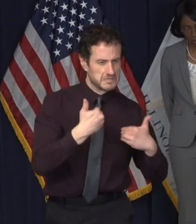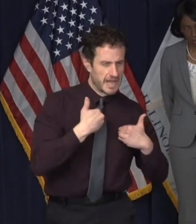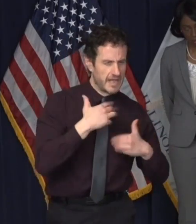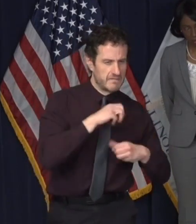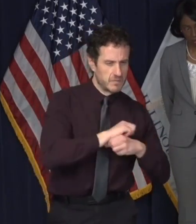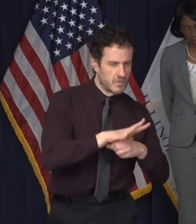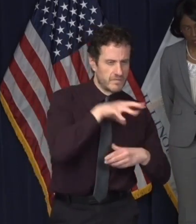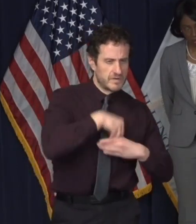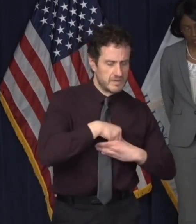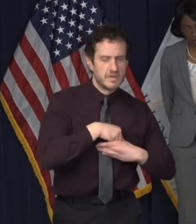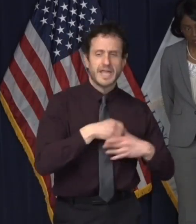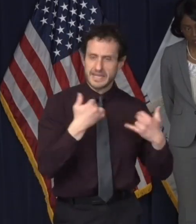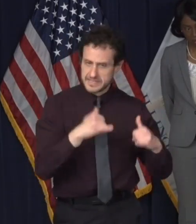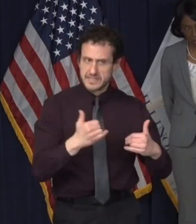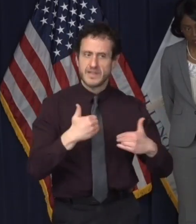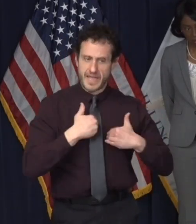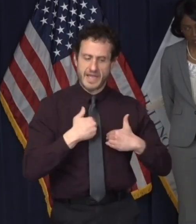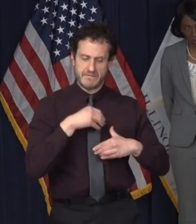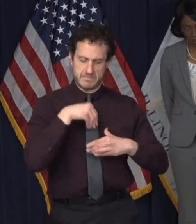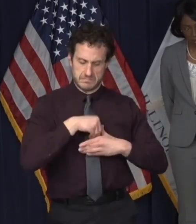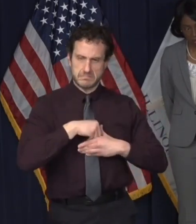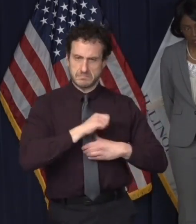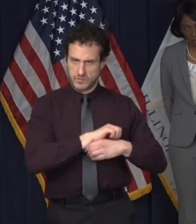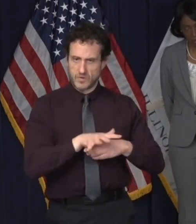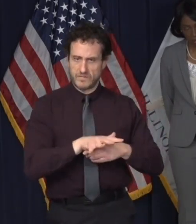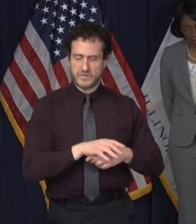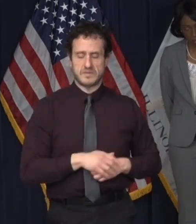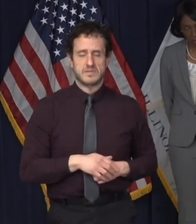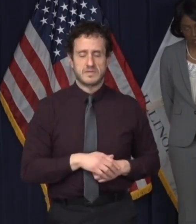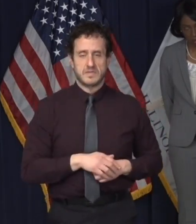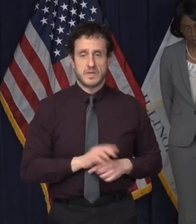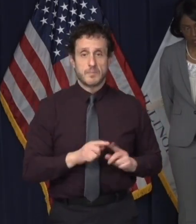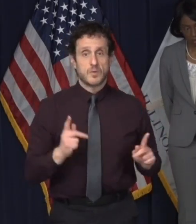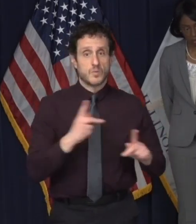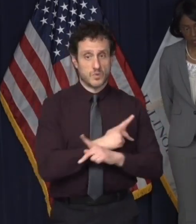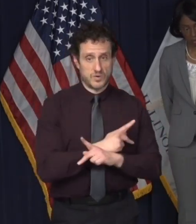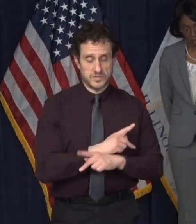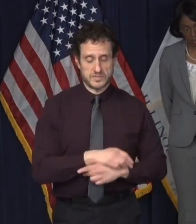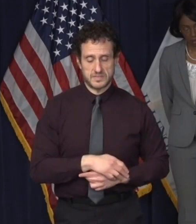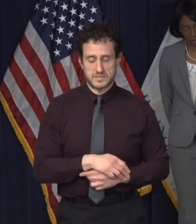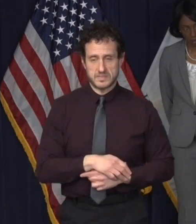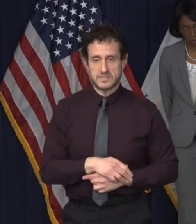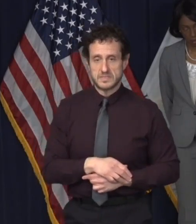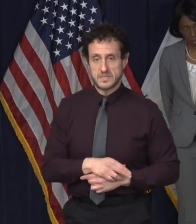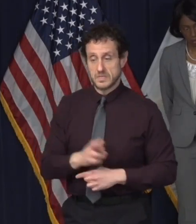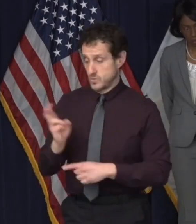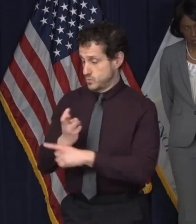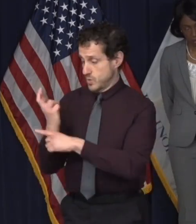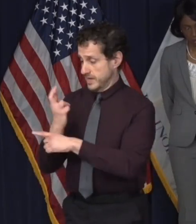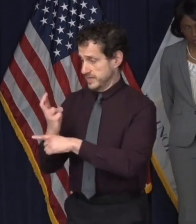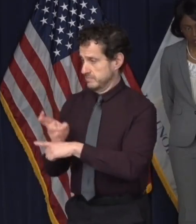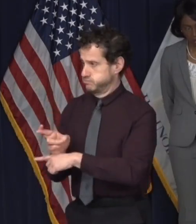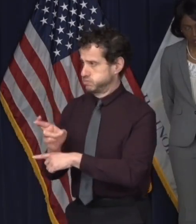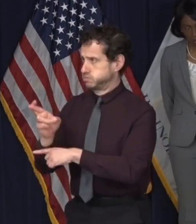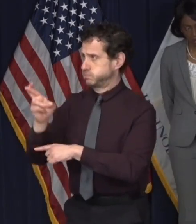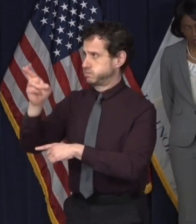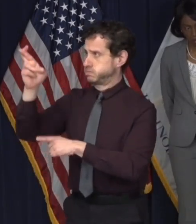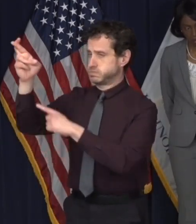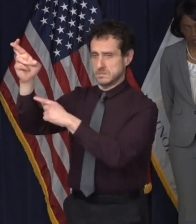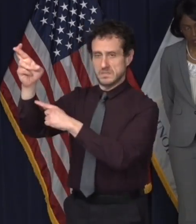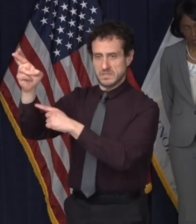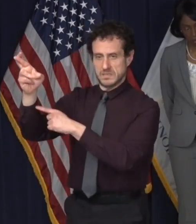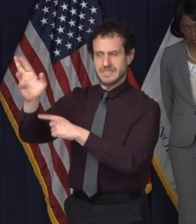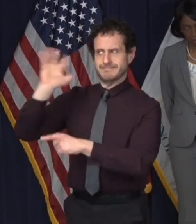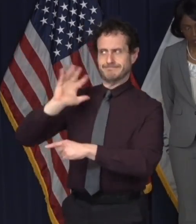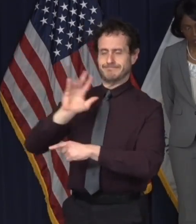infectious today. But it's even worse than this. The laws that govern the trajectory of a rocket were discovered by Sir Isaac